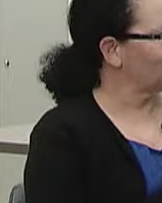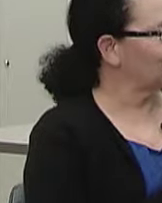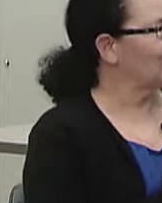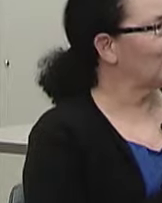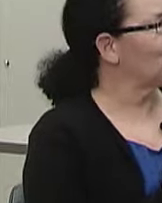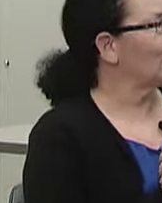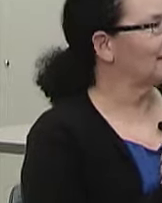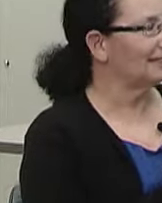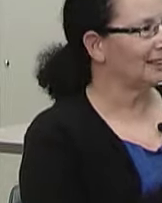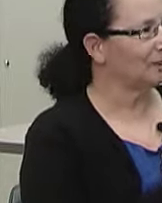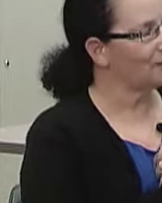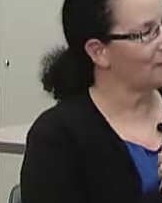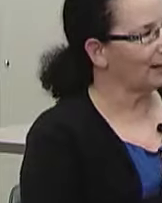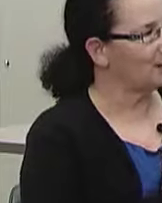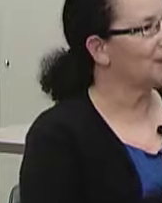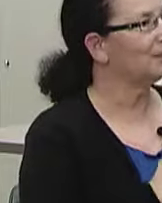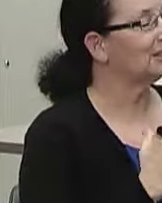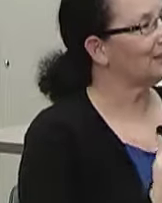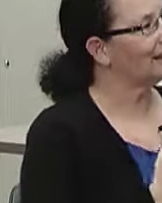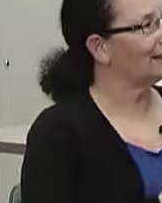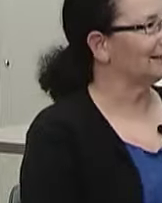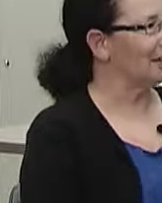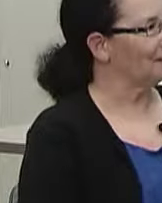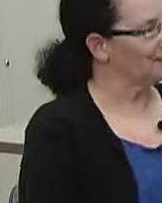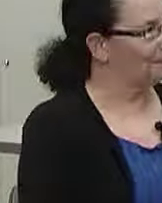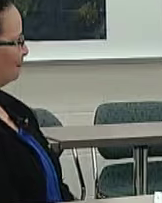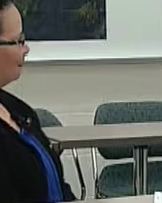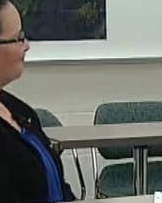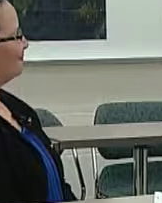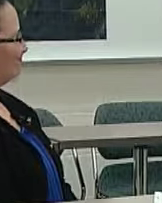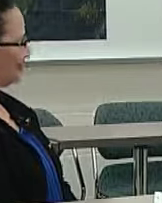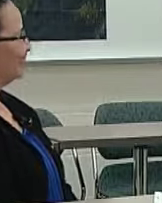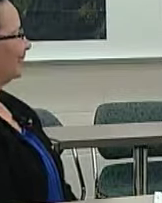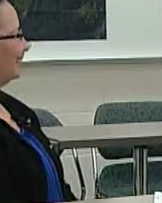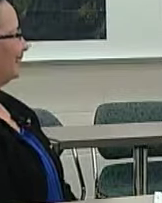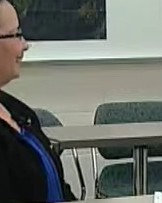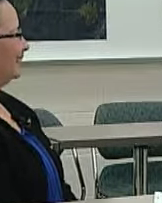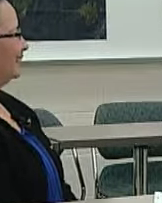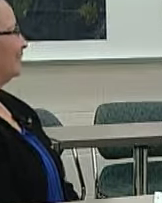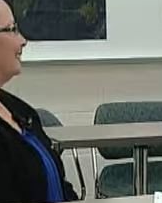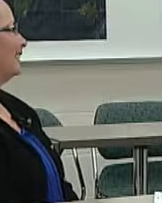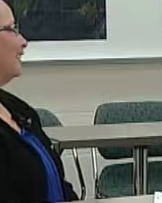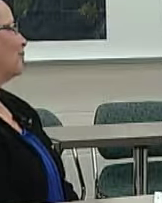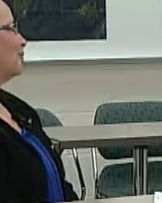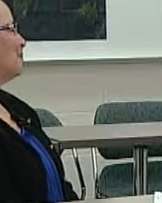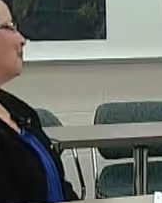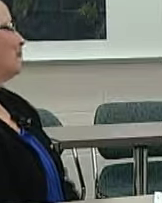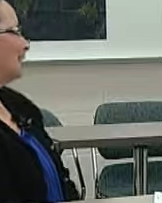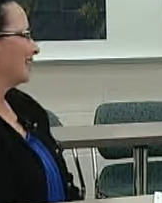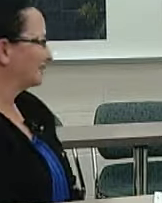where they are practicing their final speaking exams. Wonderful. Thank you so much. Thank you. Muchas gracias.